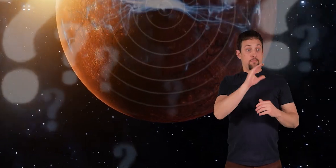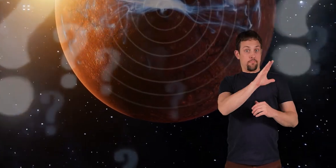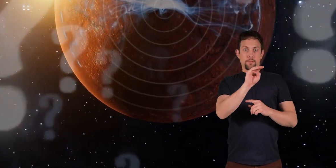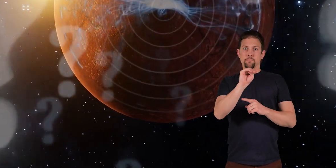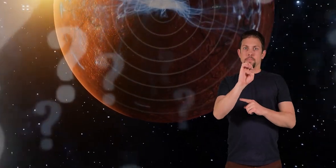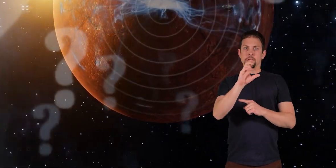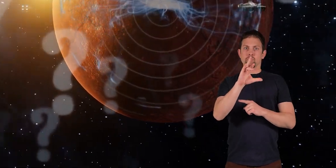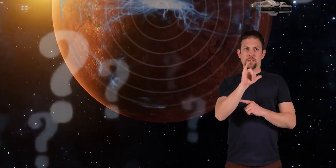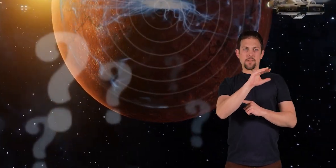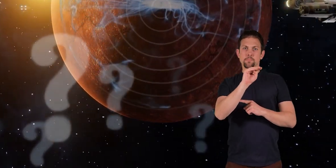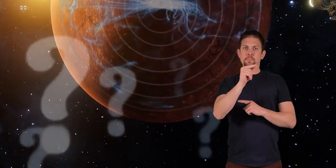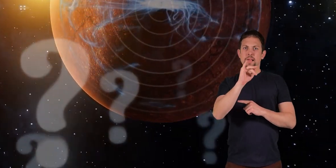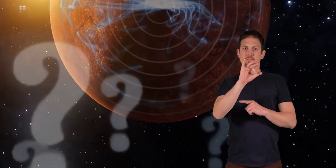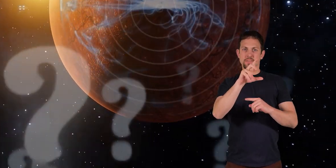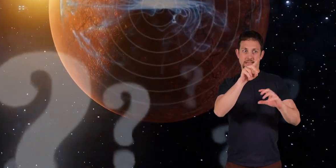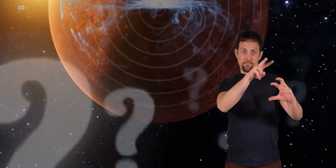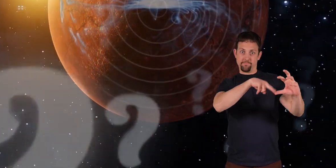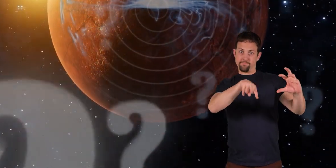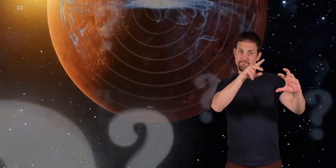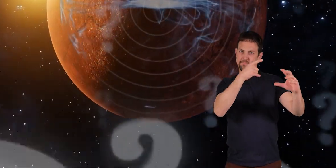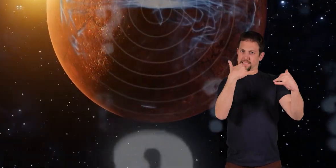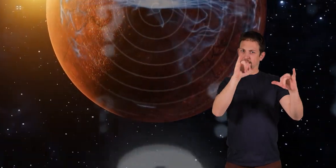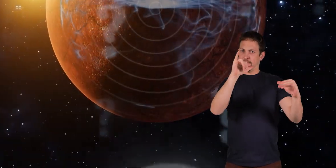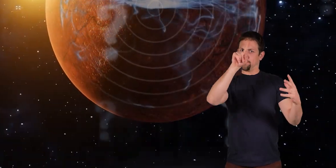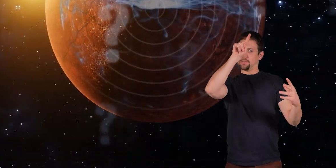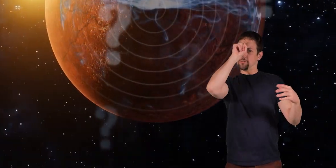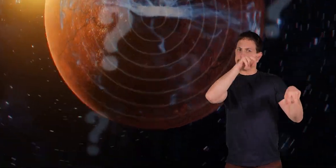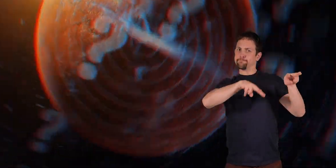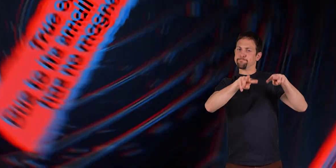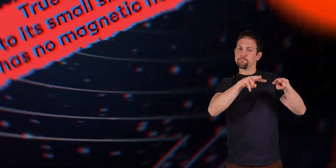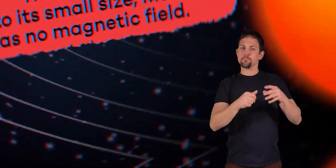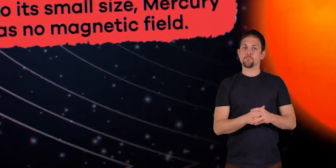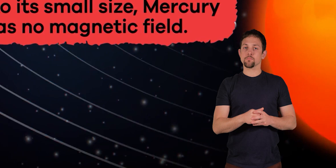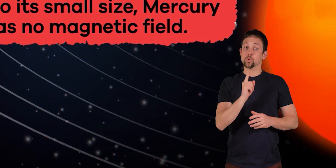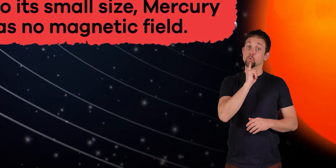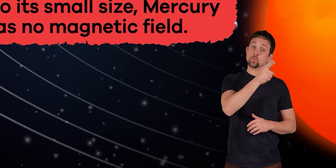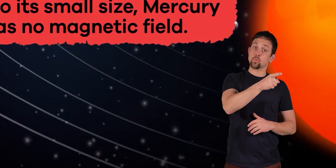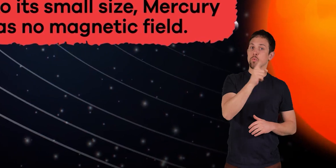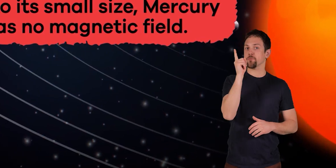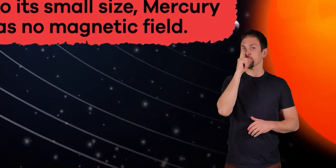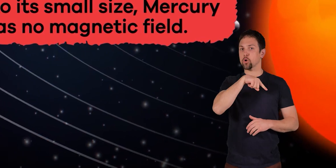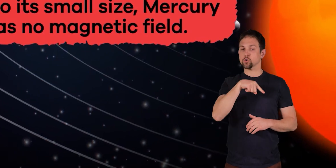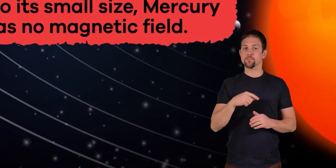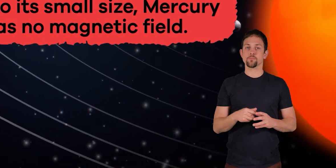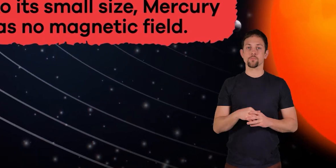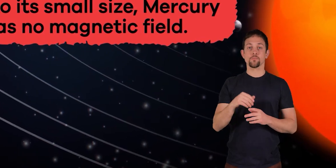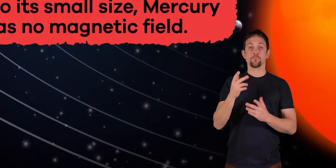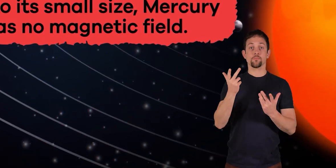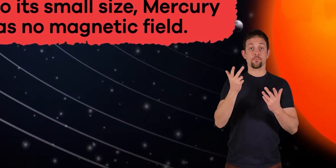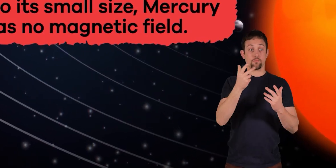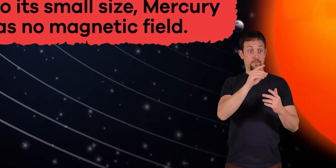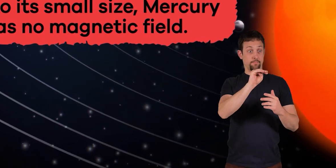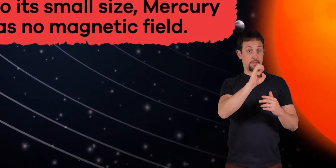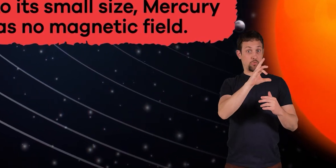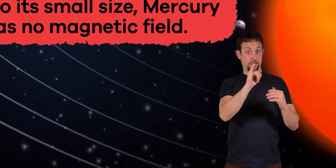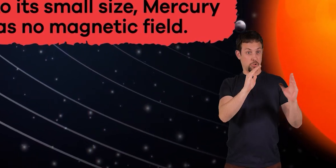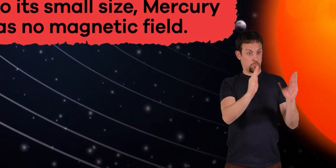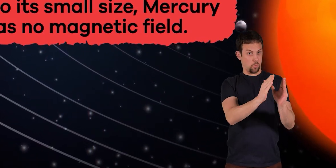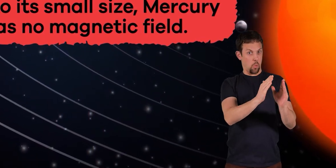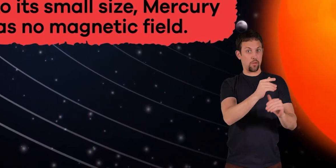Mercury's magnetic field remains a bit of a mystery. True or false? Due to its small size, Mercury